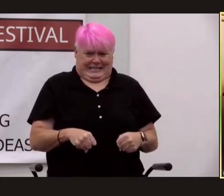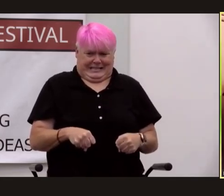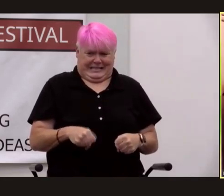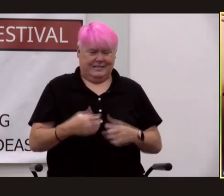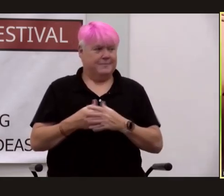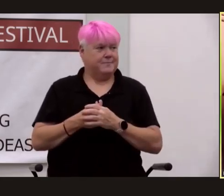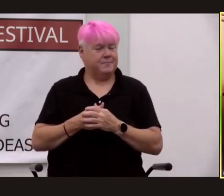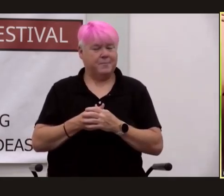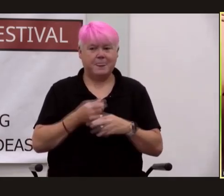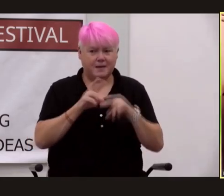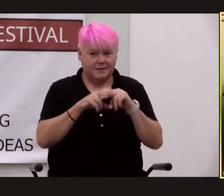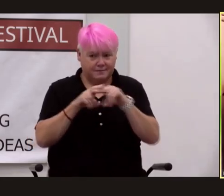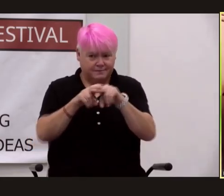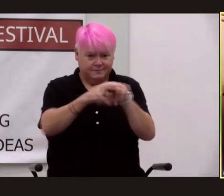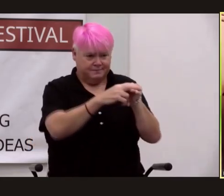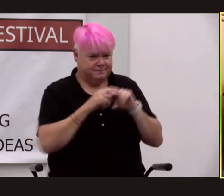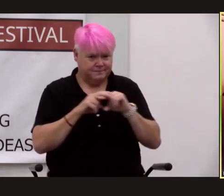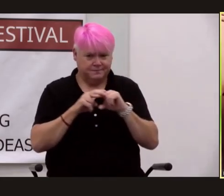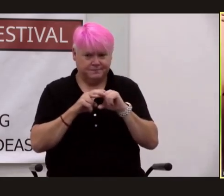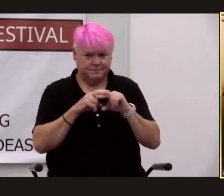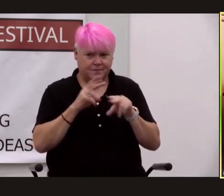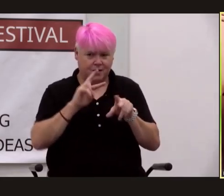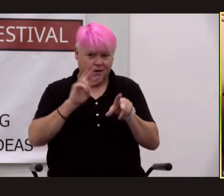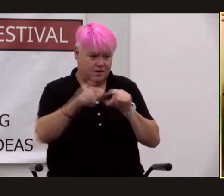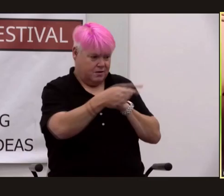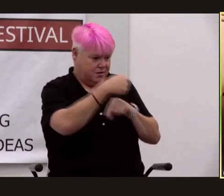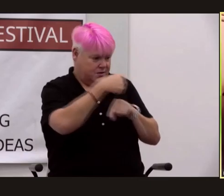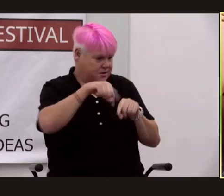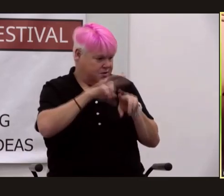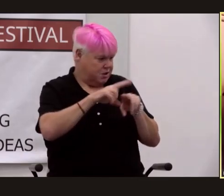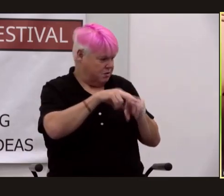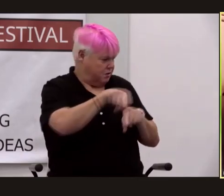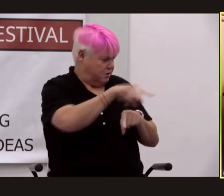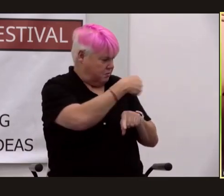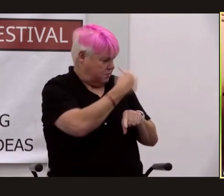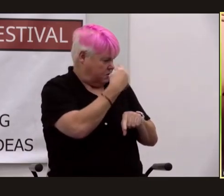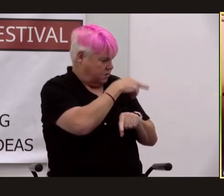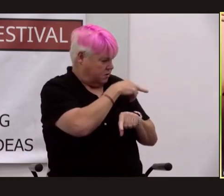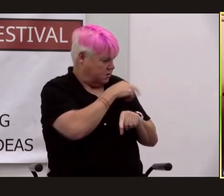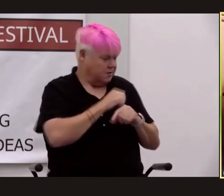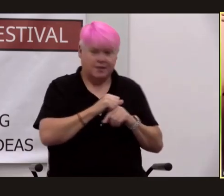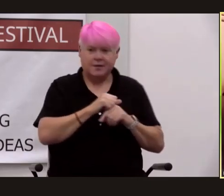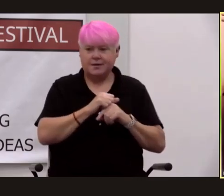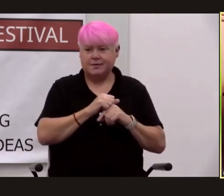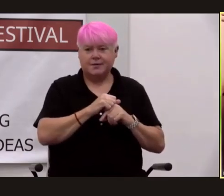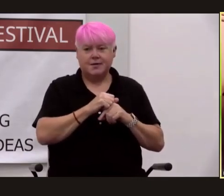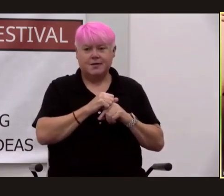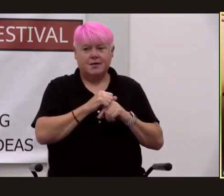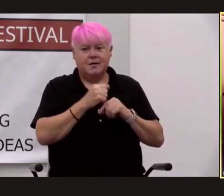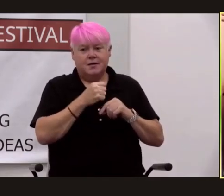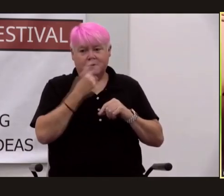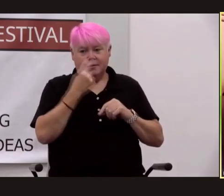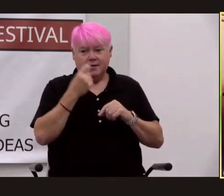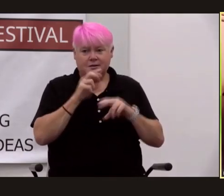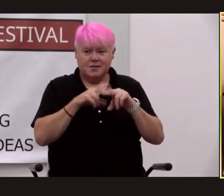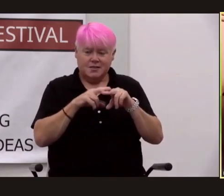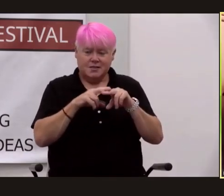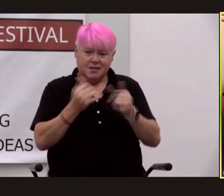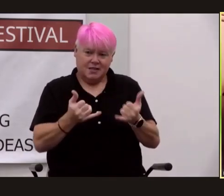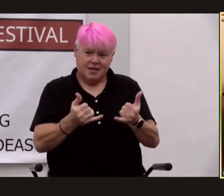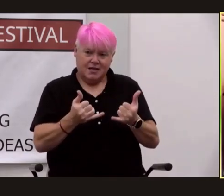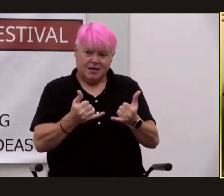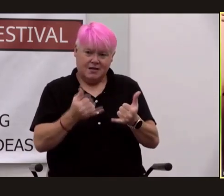desk chair around certainly captain da silva as he beheld the silva now oppi noted something